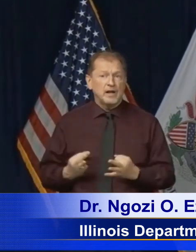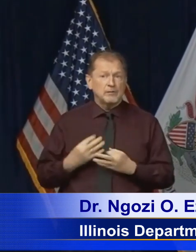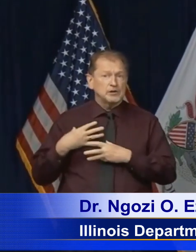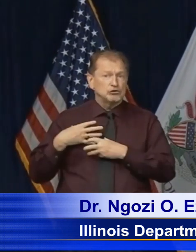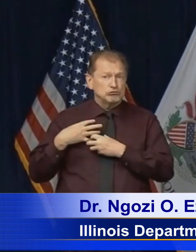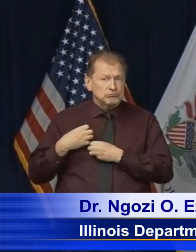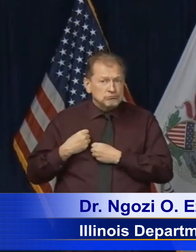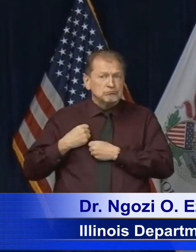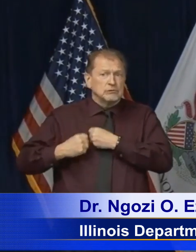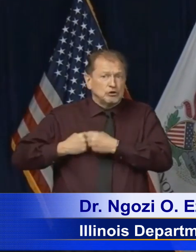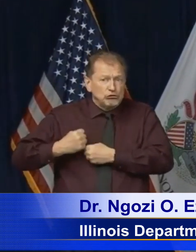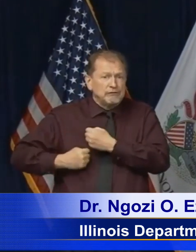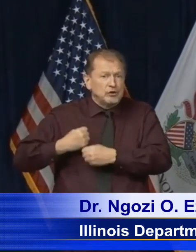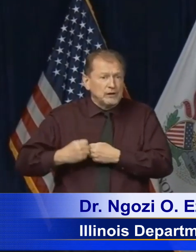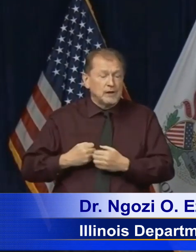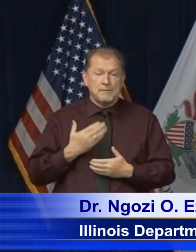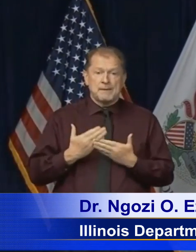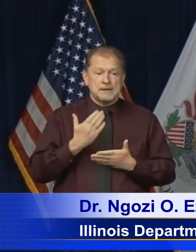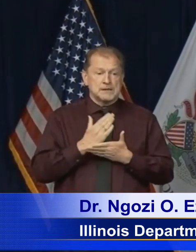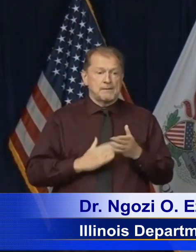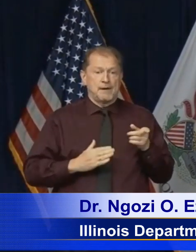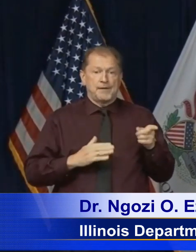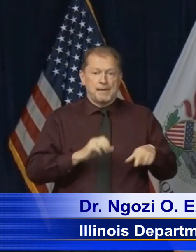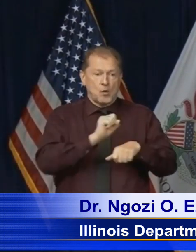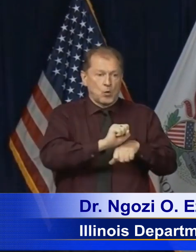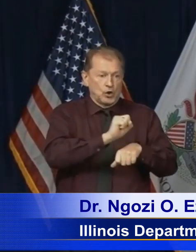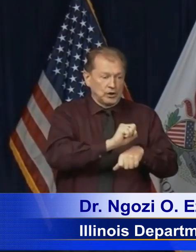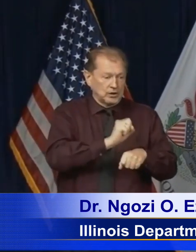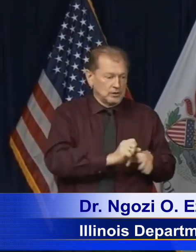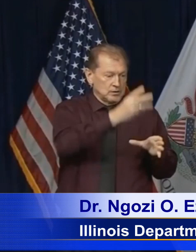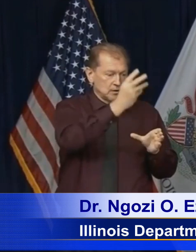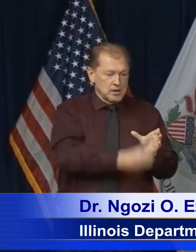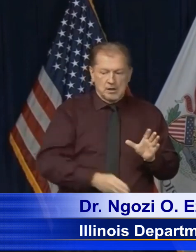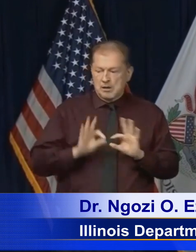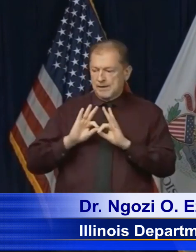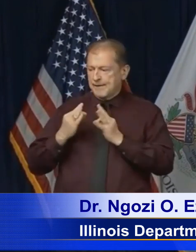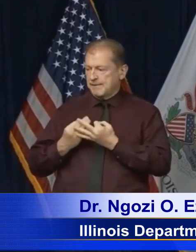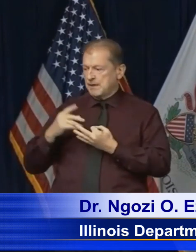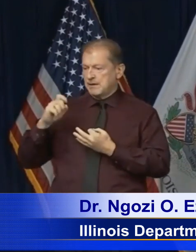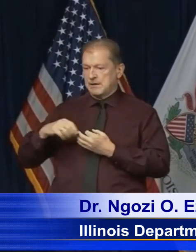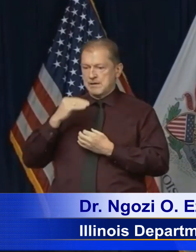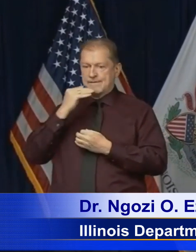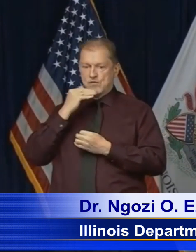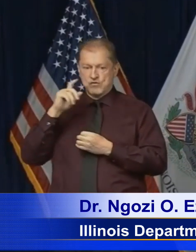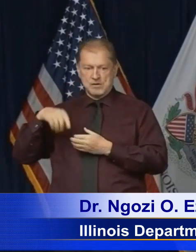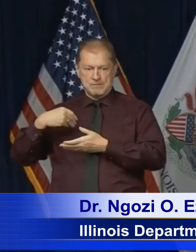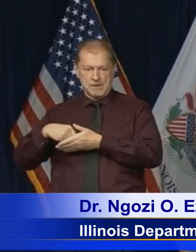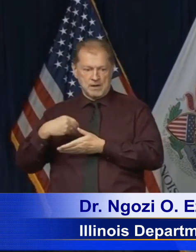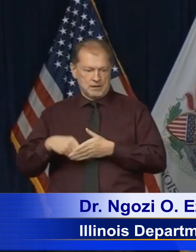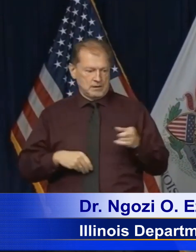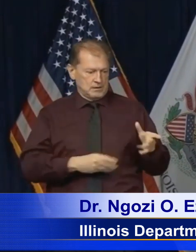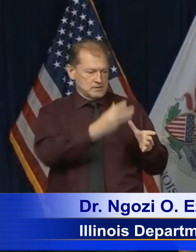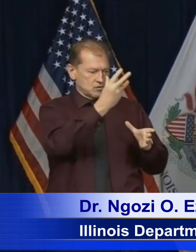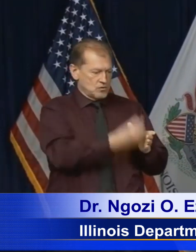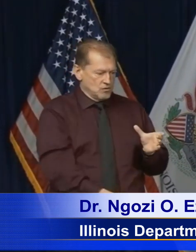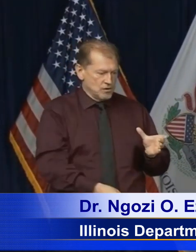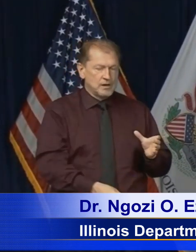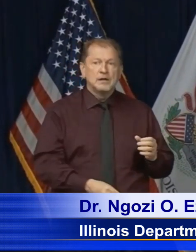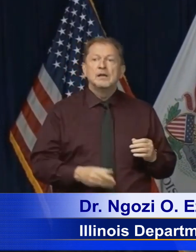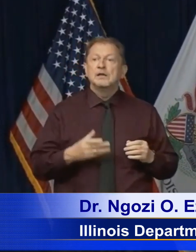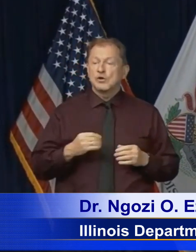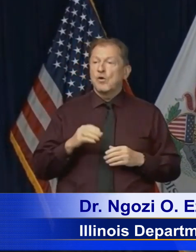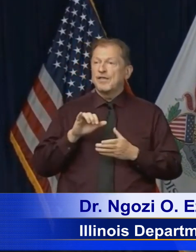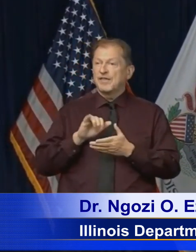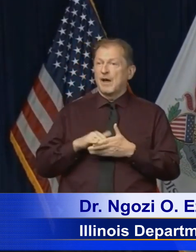Some of them may have been the primary breadwinners for families. So, you know, just the trauma of losing a loved one,